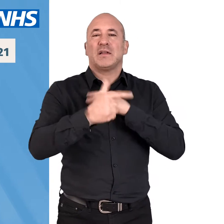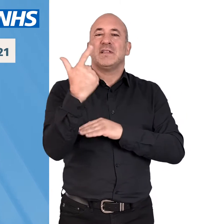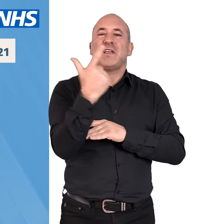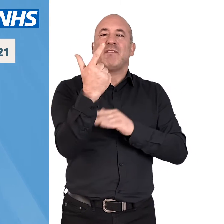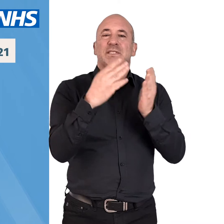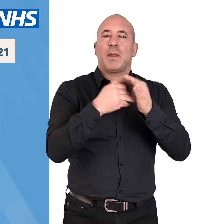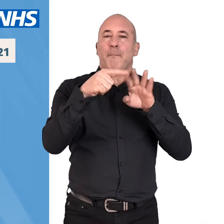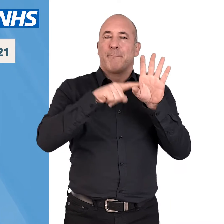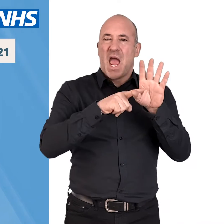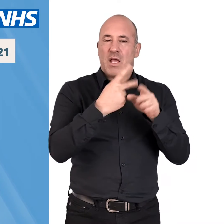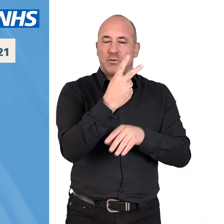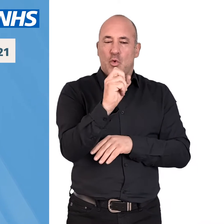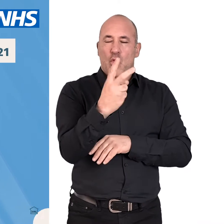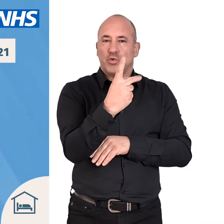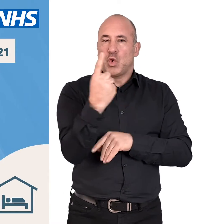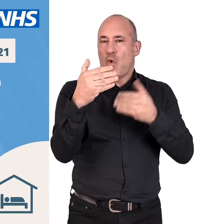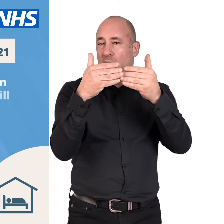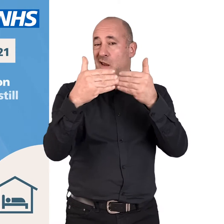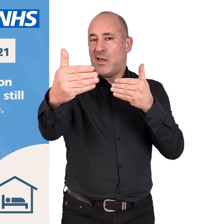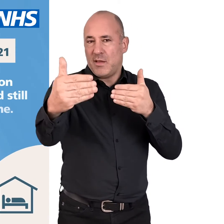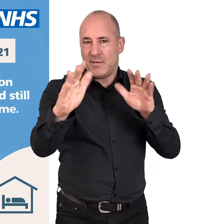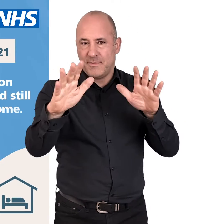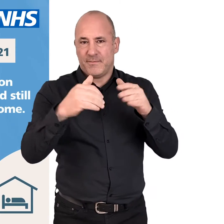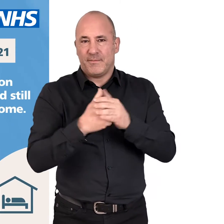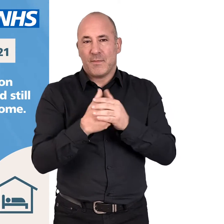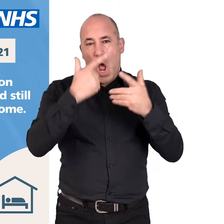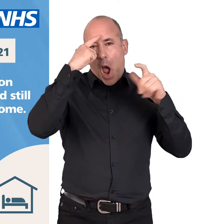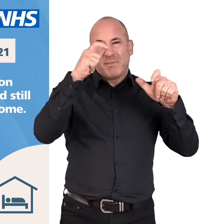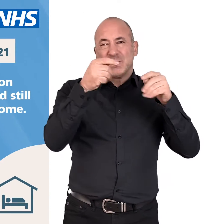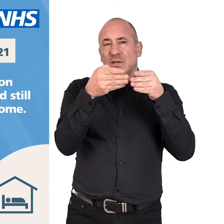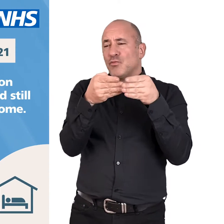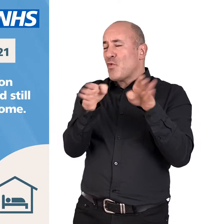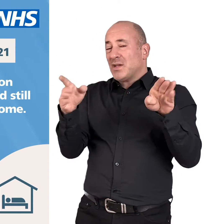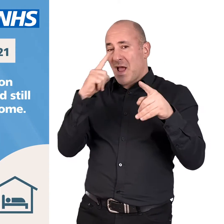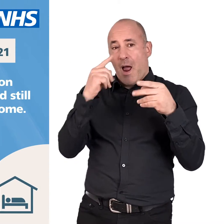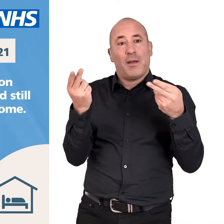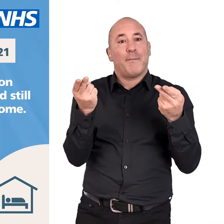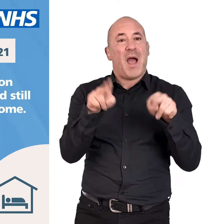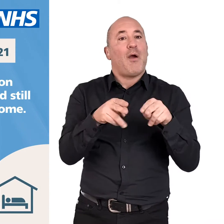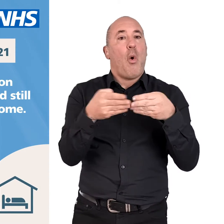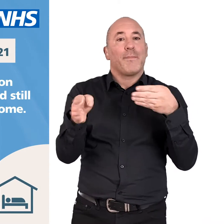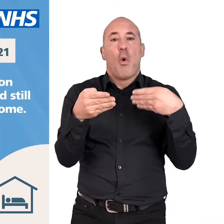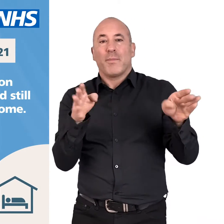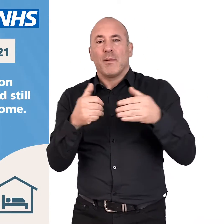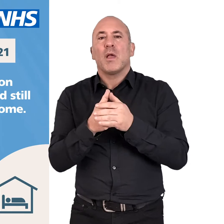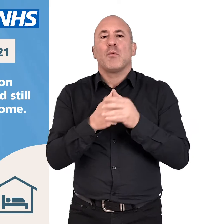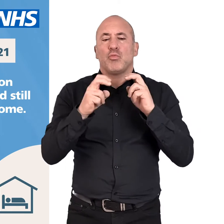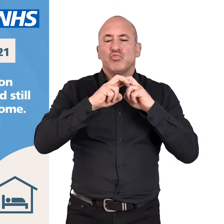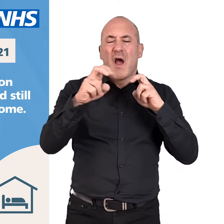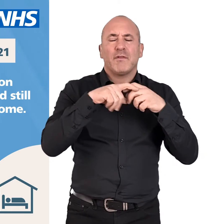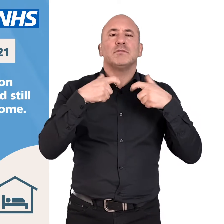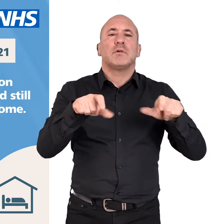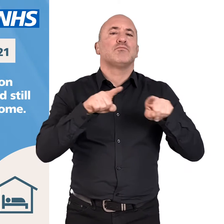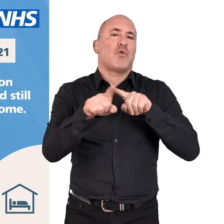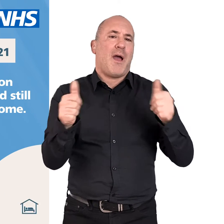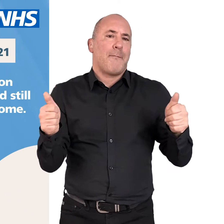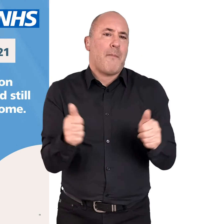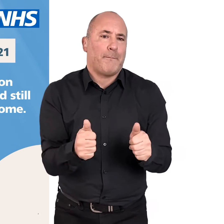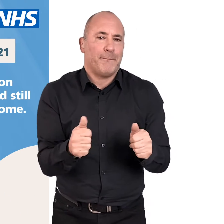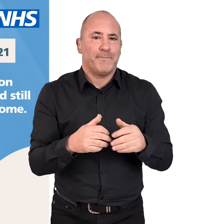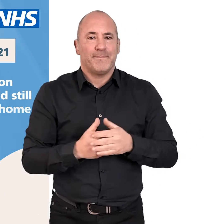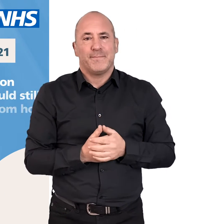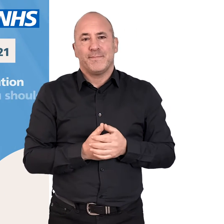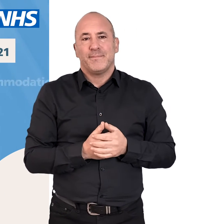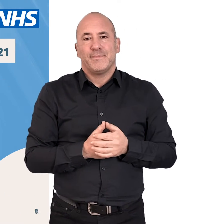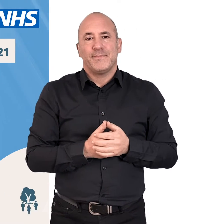17th of May, 2021. The rest of the accommodation sector will reopen. You should still minimise travel away from